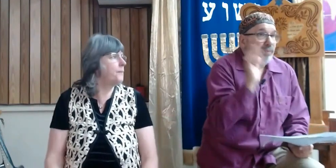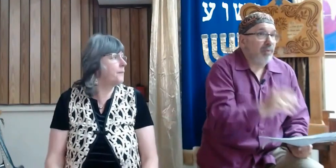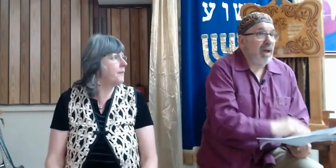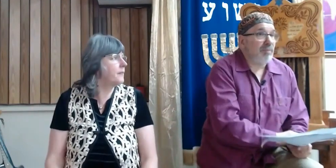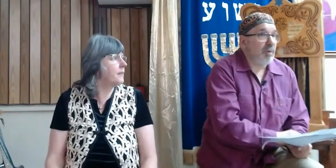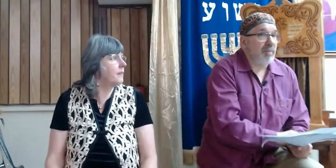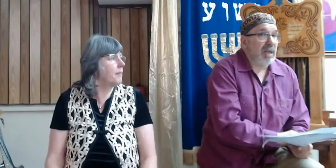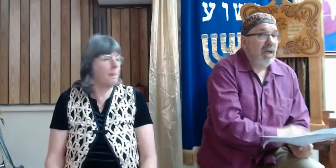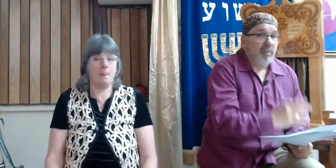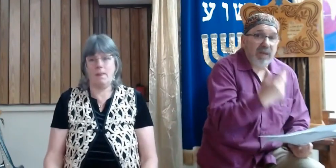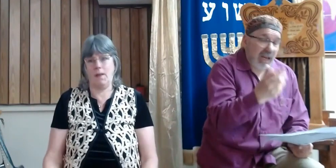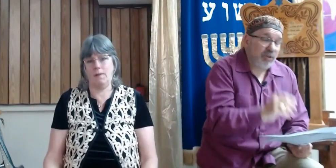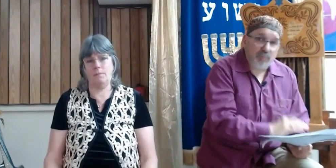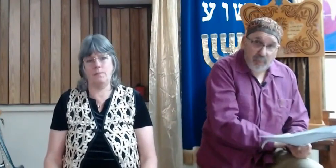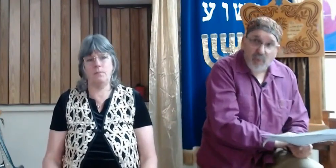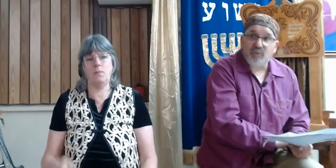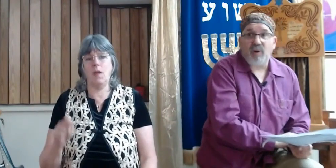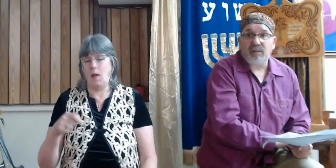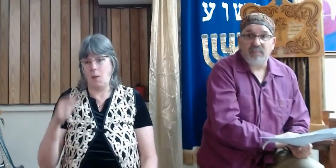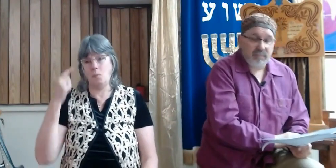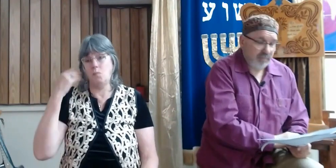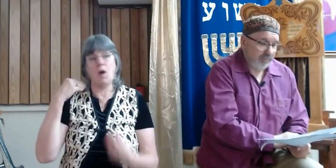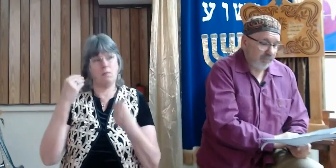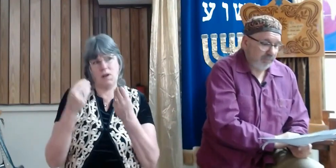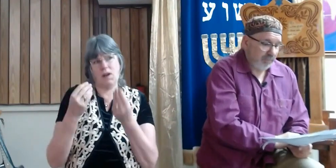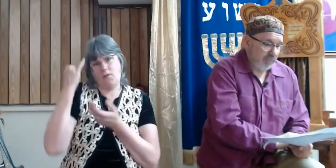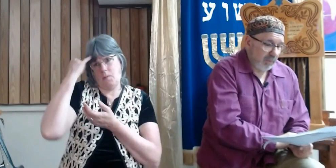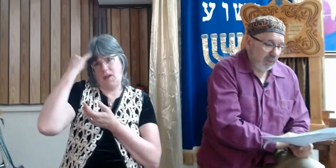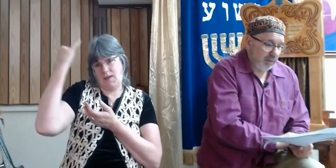All would be right, probably, but I'd like to propose one.